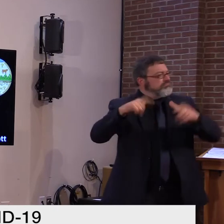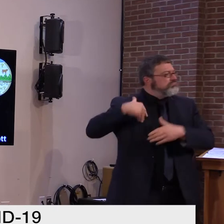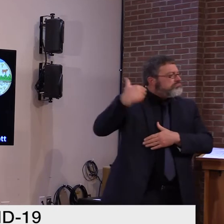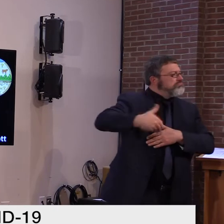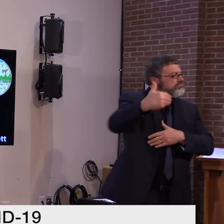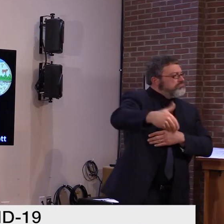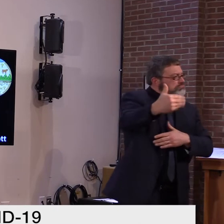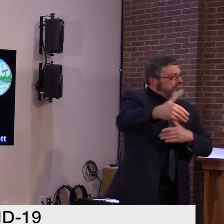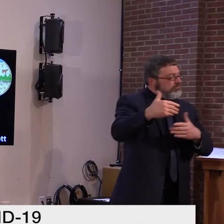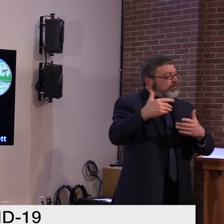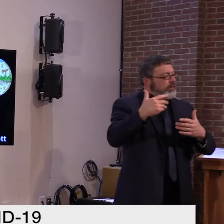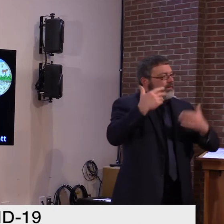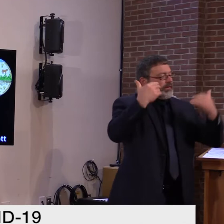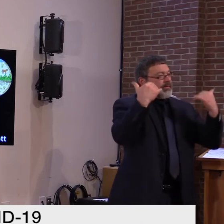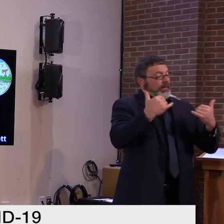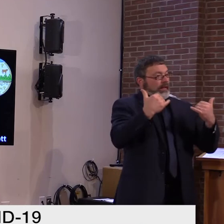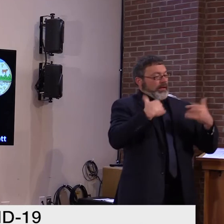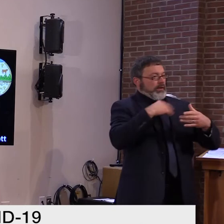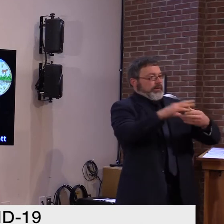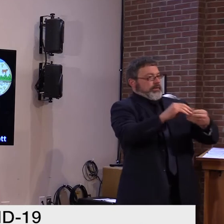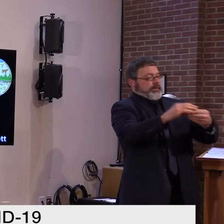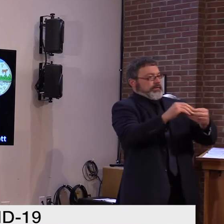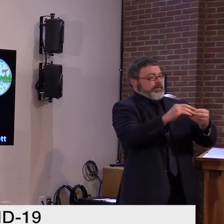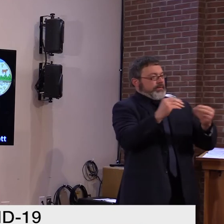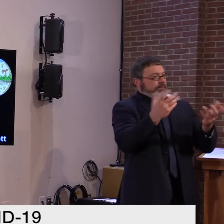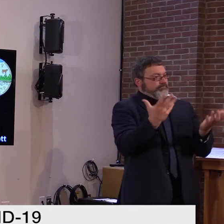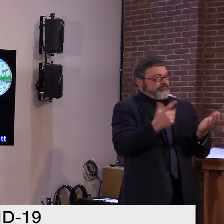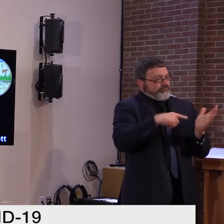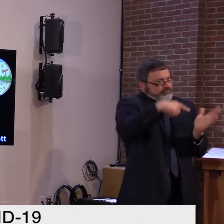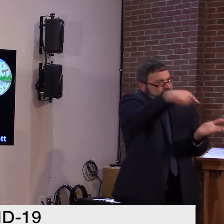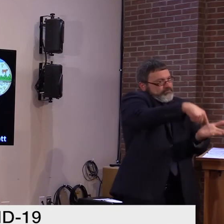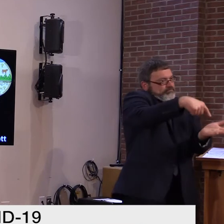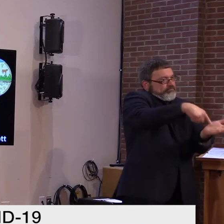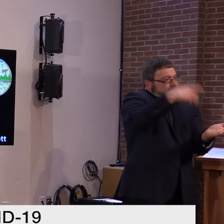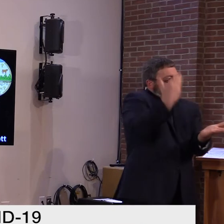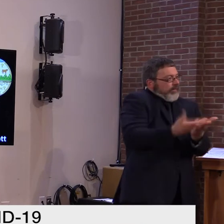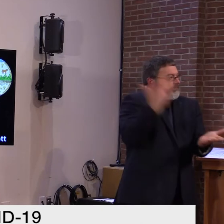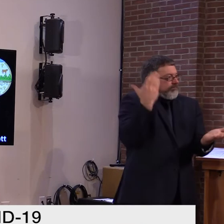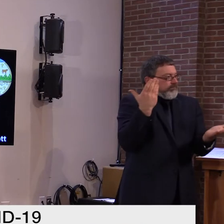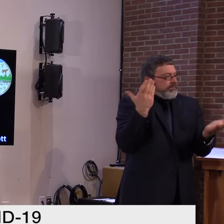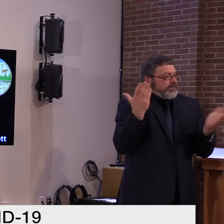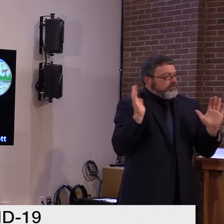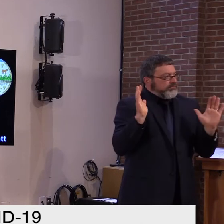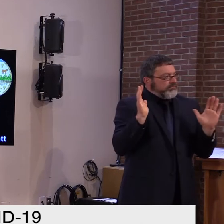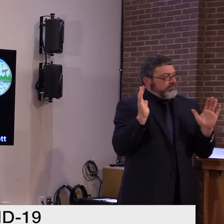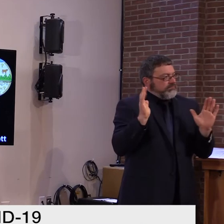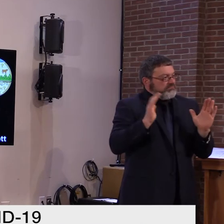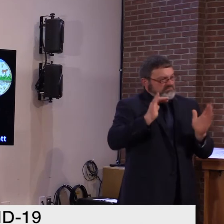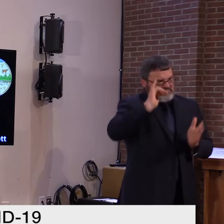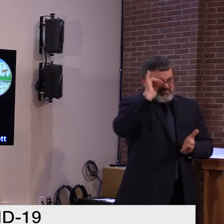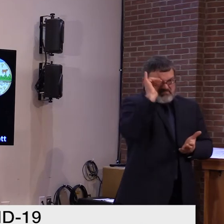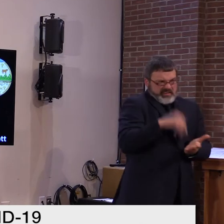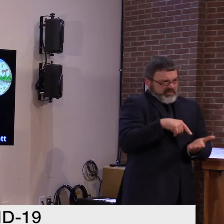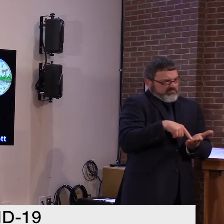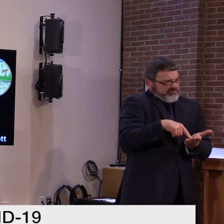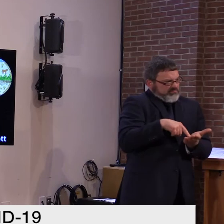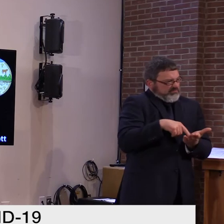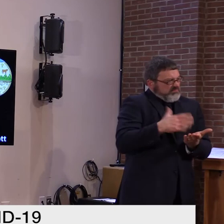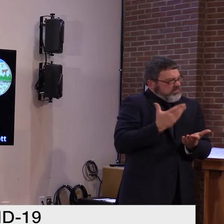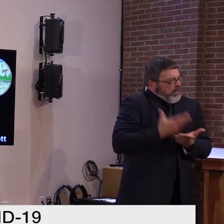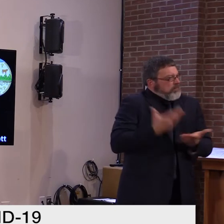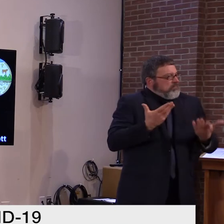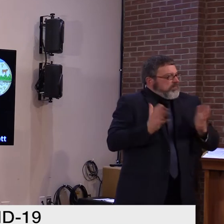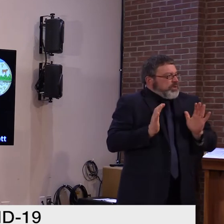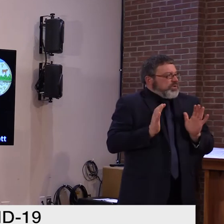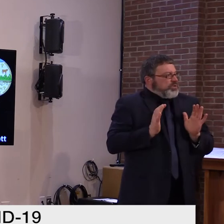as the way I'm going to tell it. But what it does, because every single component